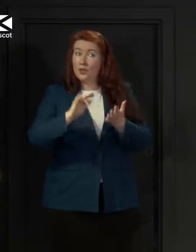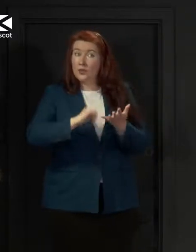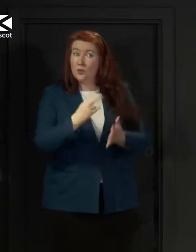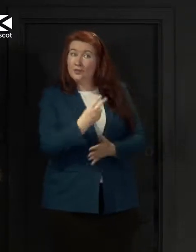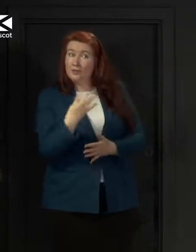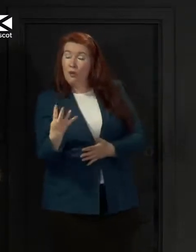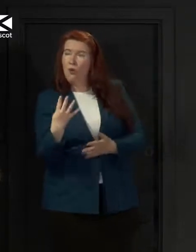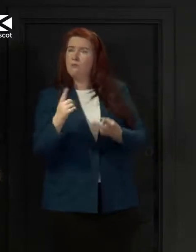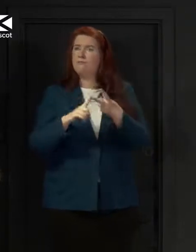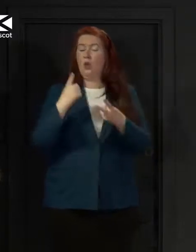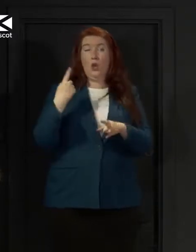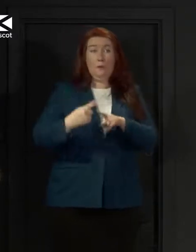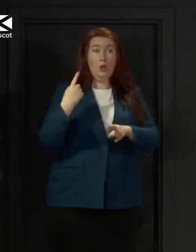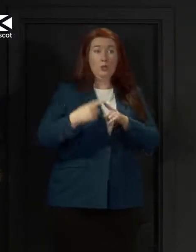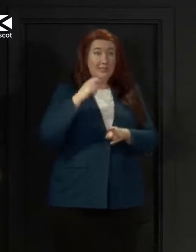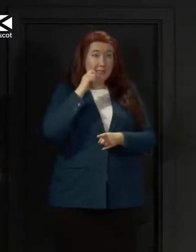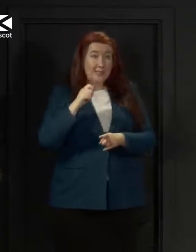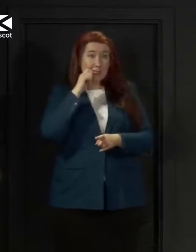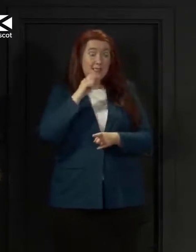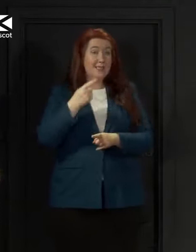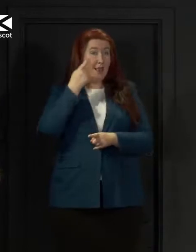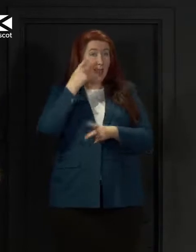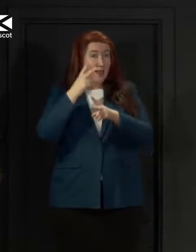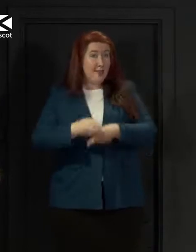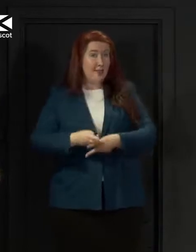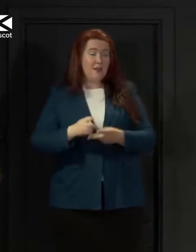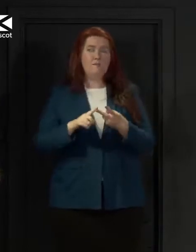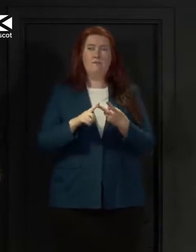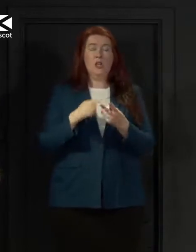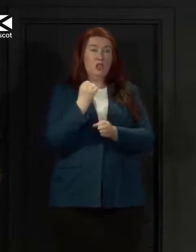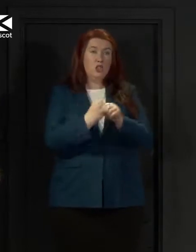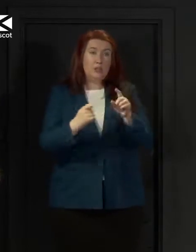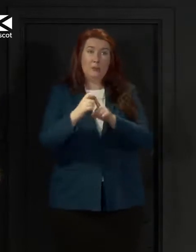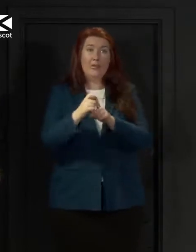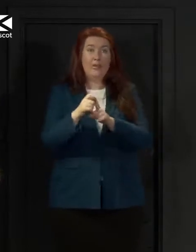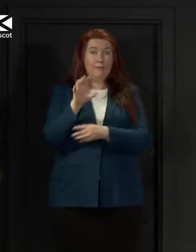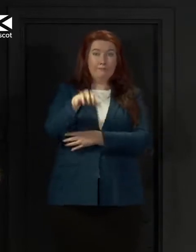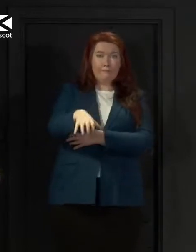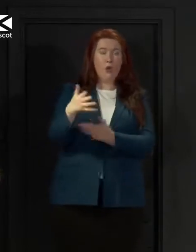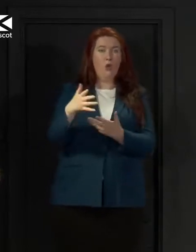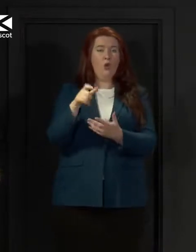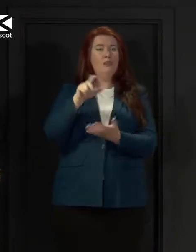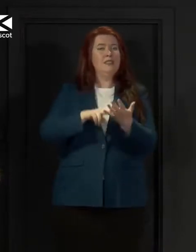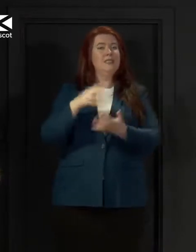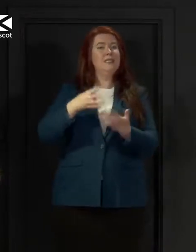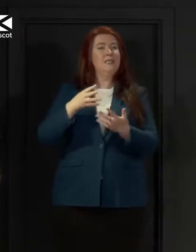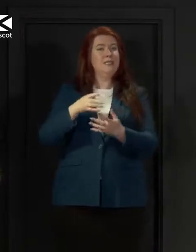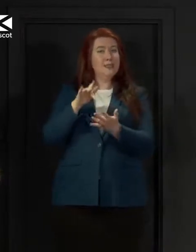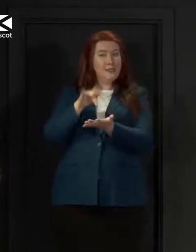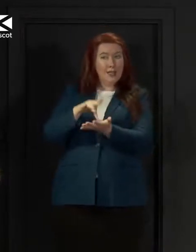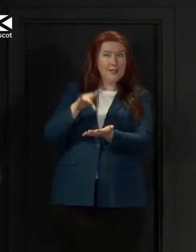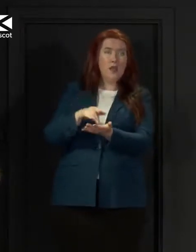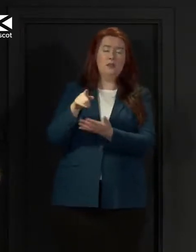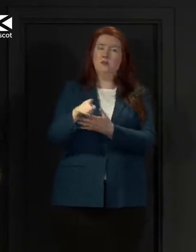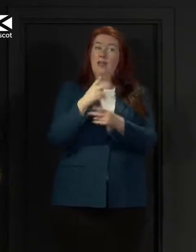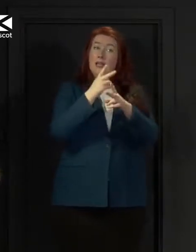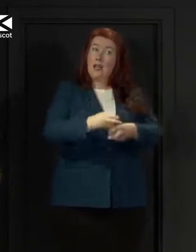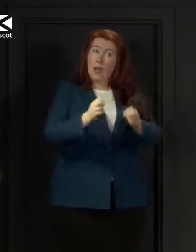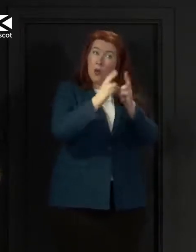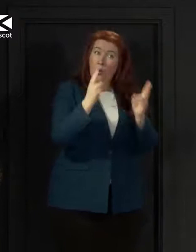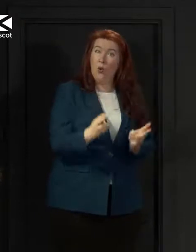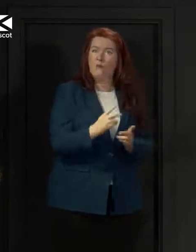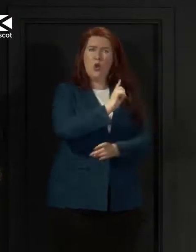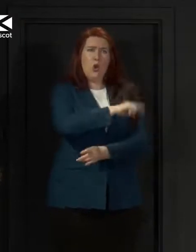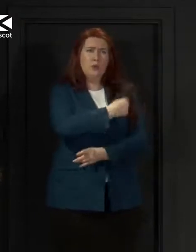emergency dental and eye care, in GP practices and COVID assessment centres, in care homes and in hospitals,